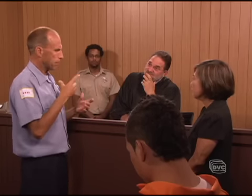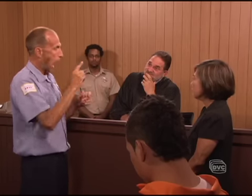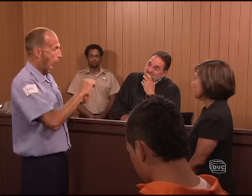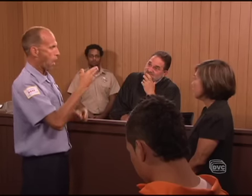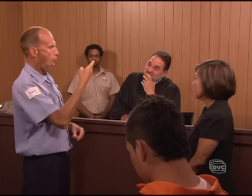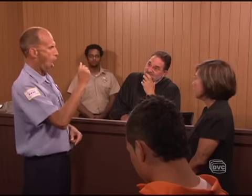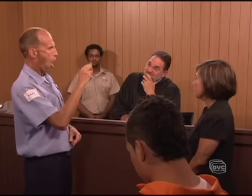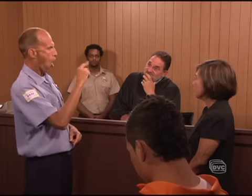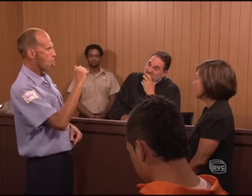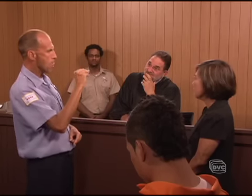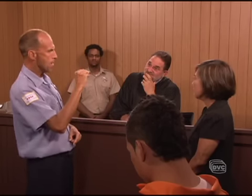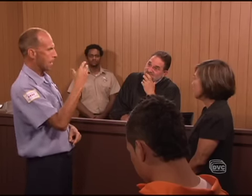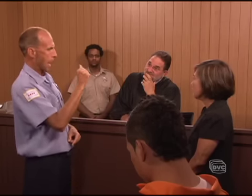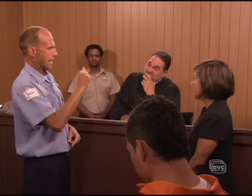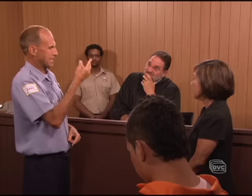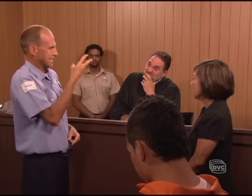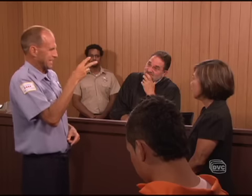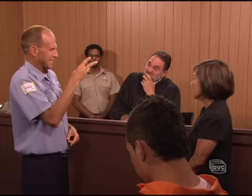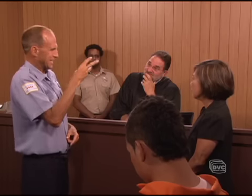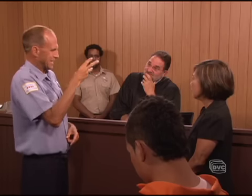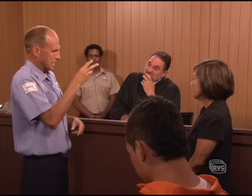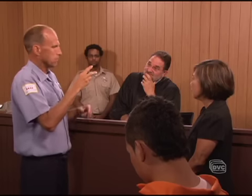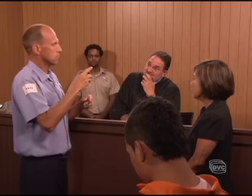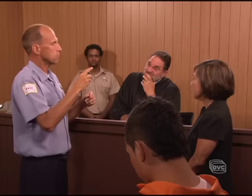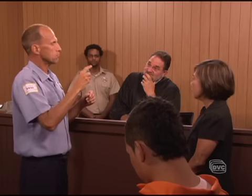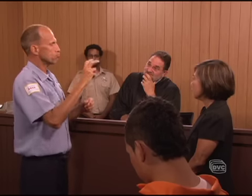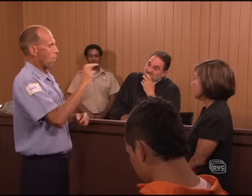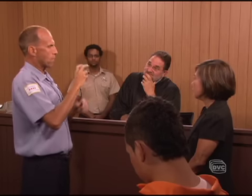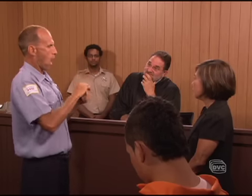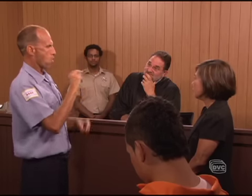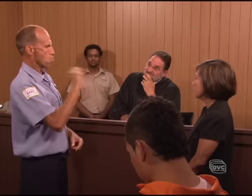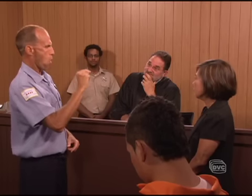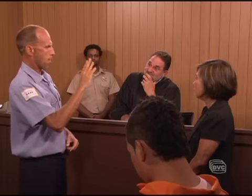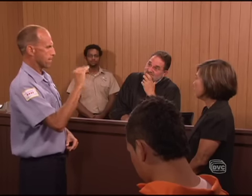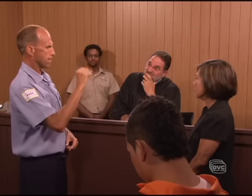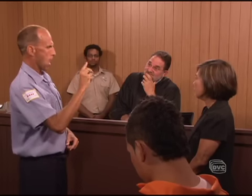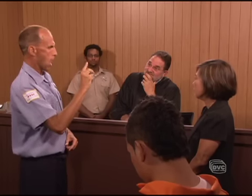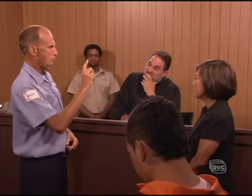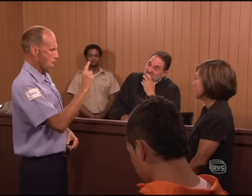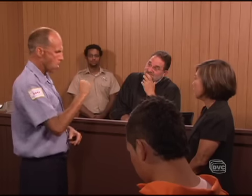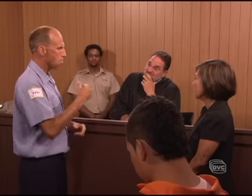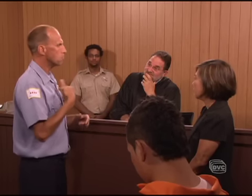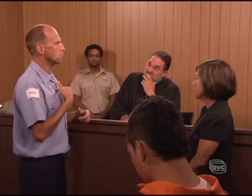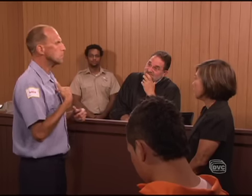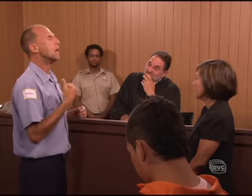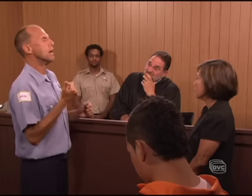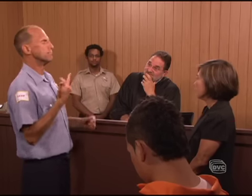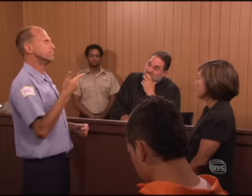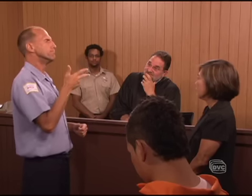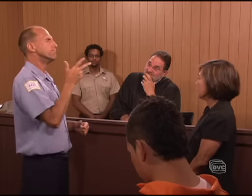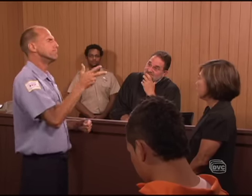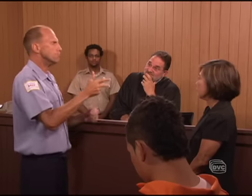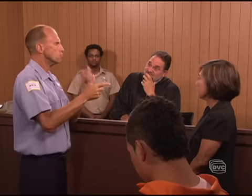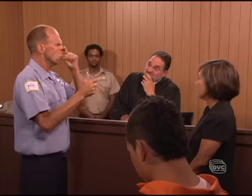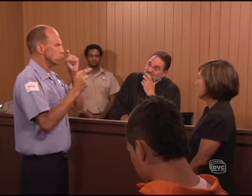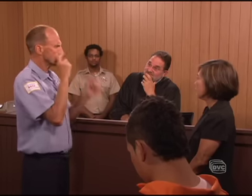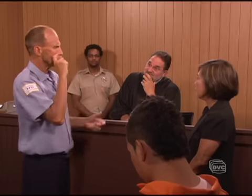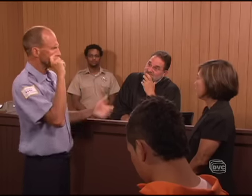So I was nearing the corner of Harlem and 16th, and I was driving there, and I noticed right